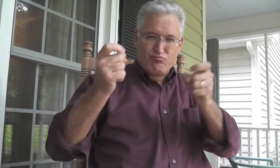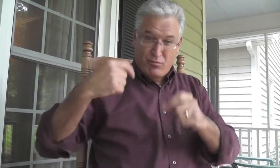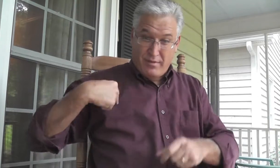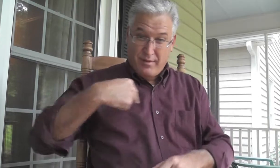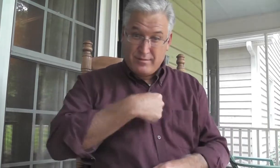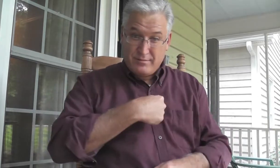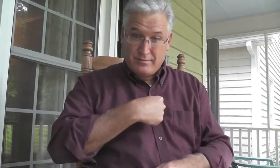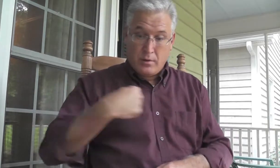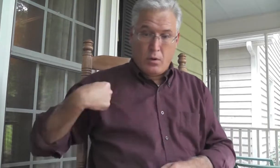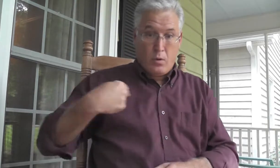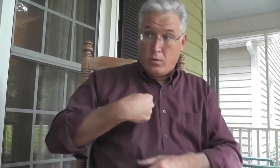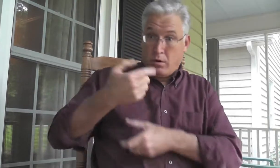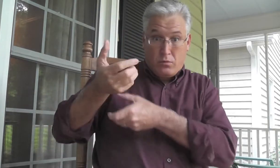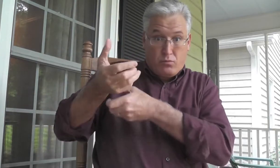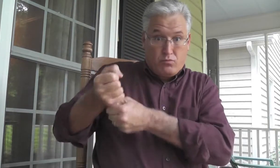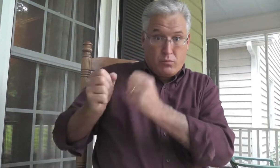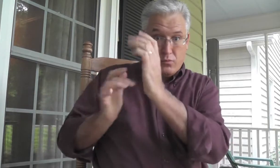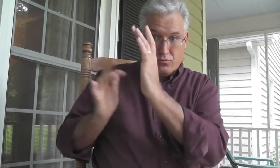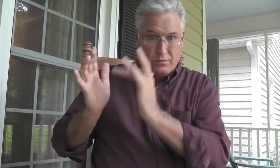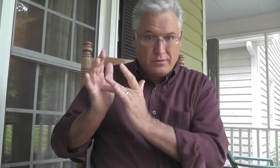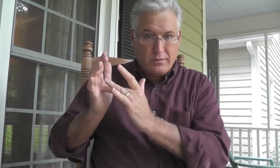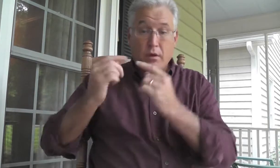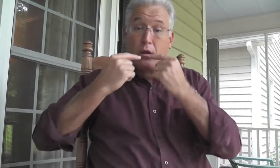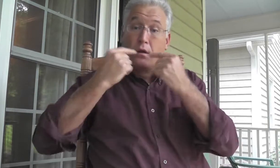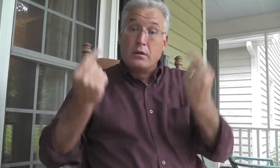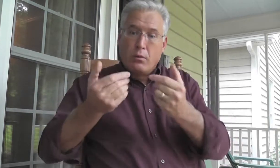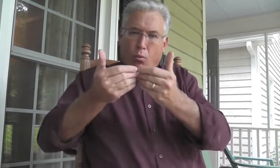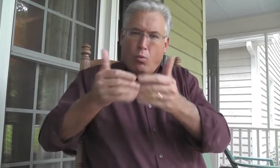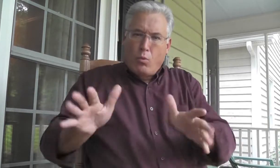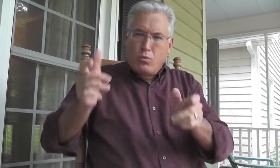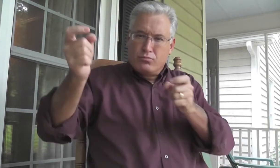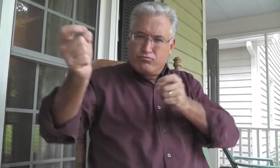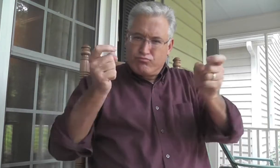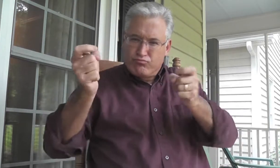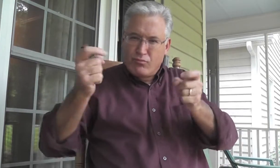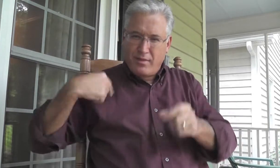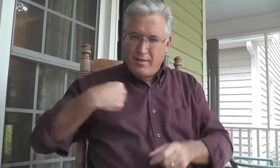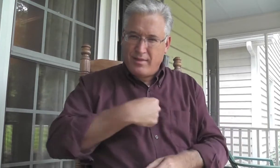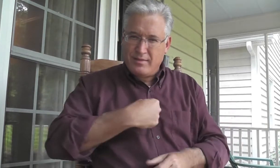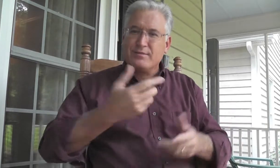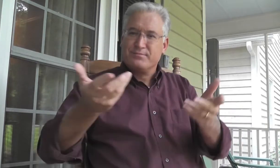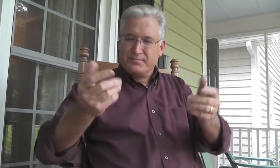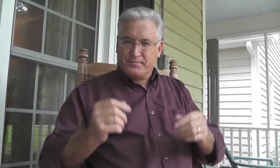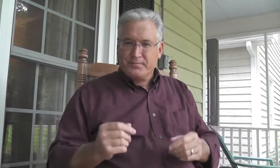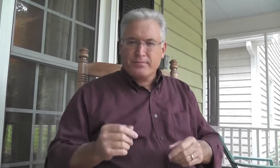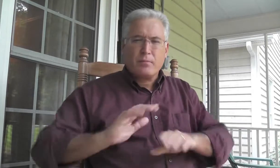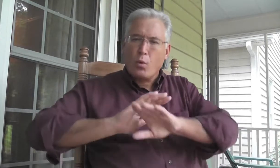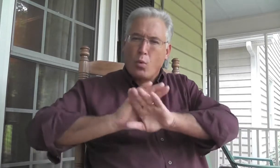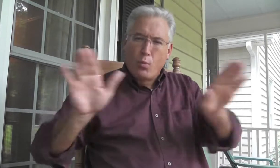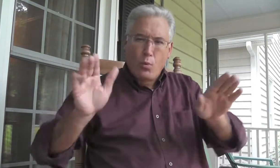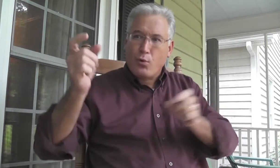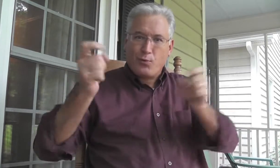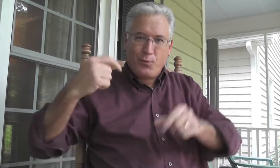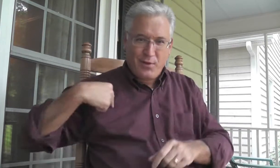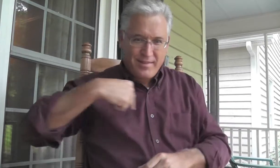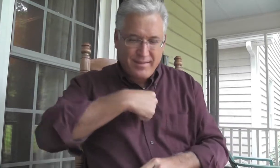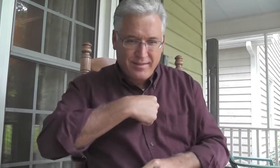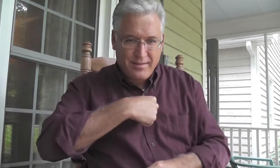Before, sin had power over us. But we came to trust Jesus and sin lost its power over us. No control.